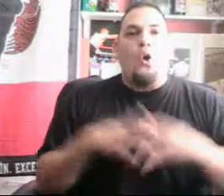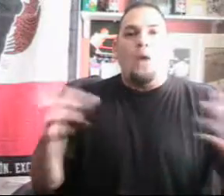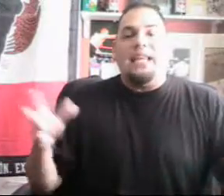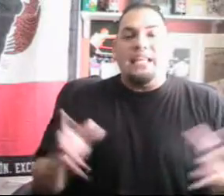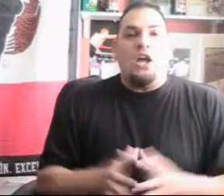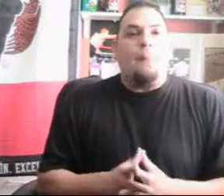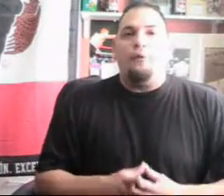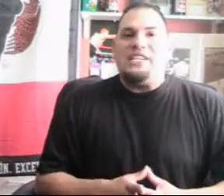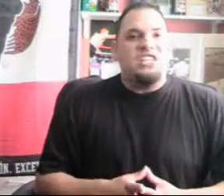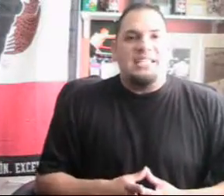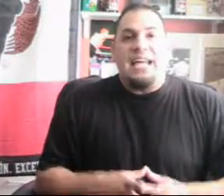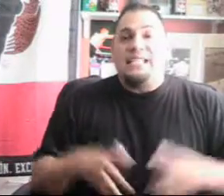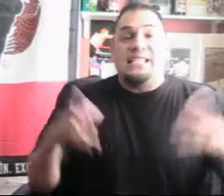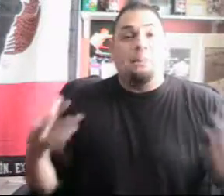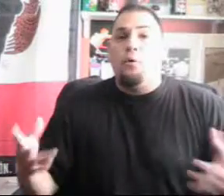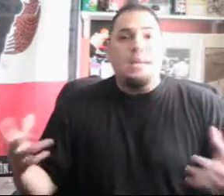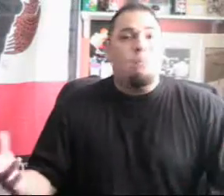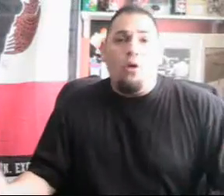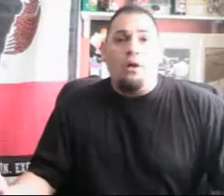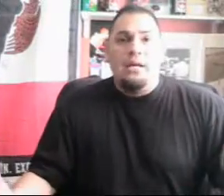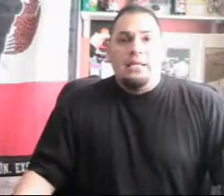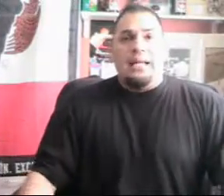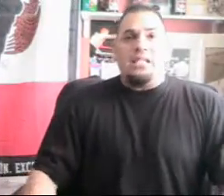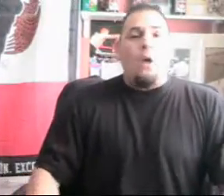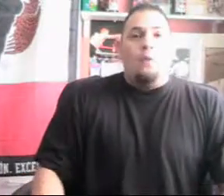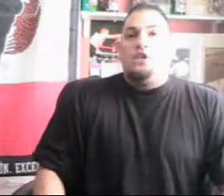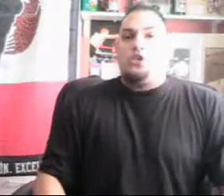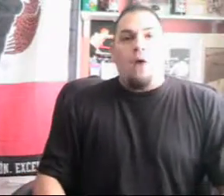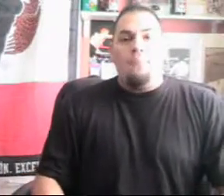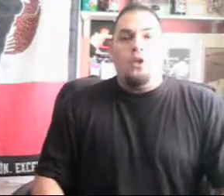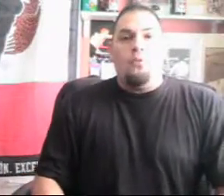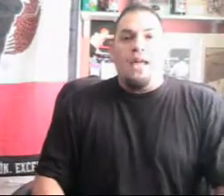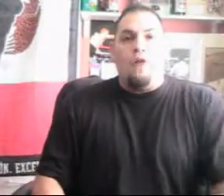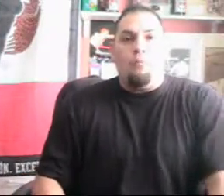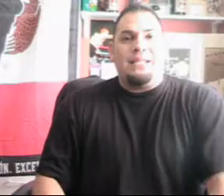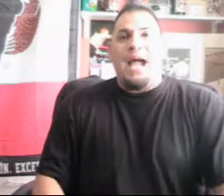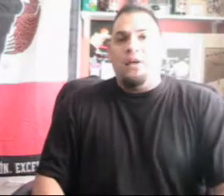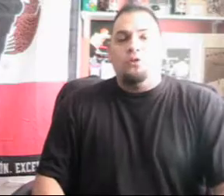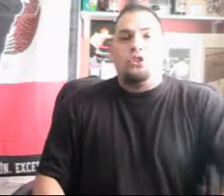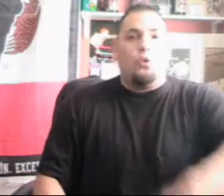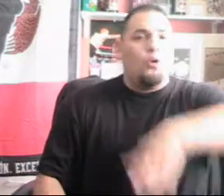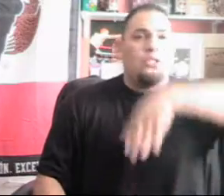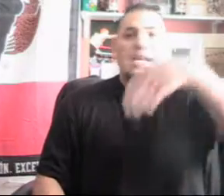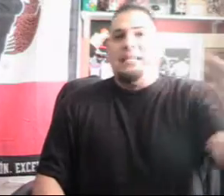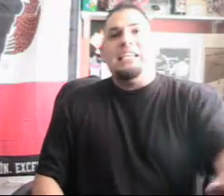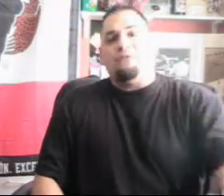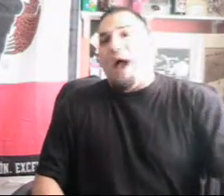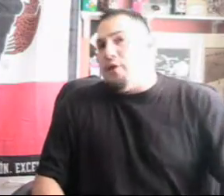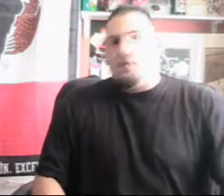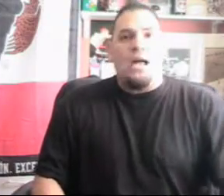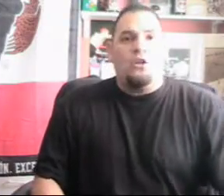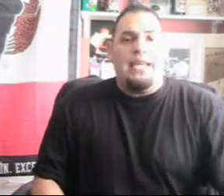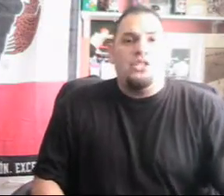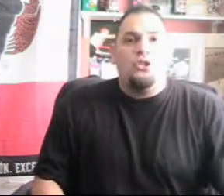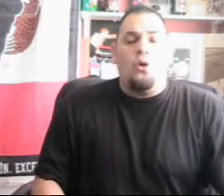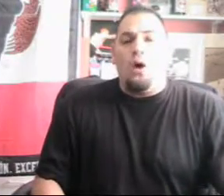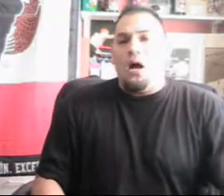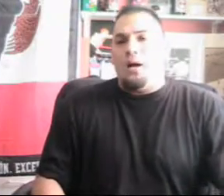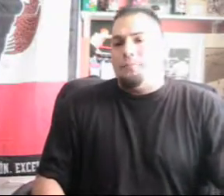go in and the operation is not as simple anymore. That's how I would describe, you know, the alphabet titles towards these fighters nowadays, you know, um,